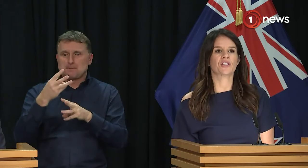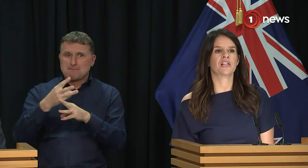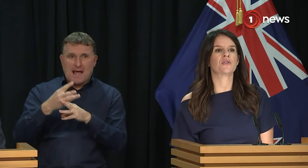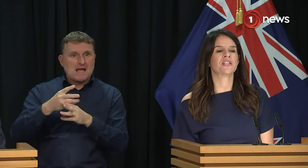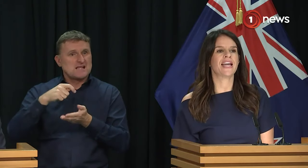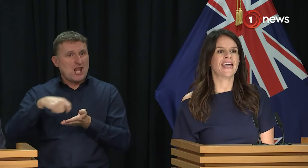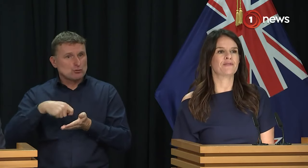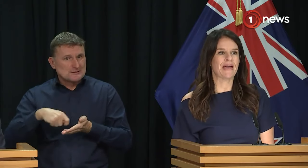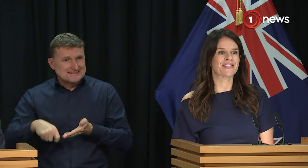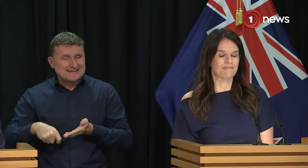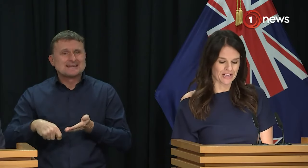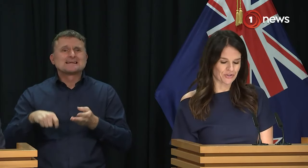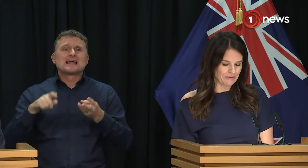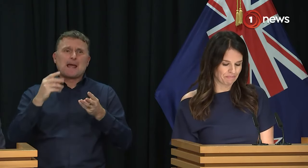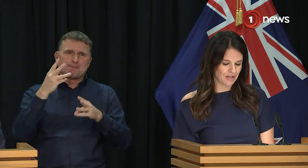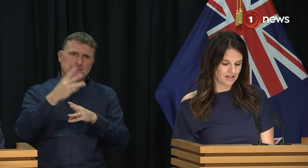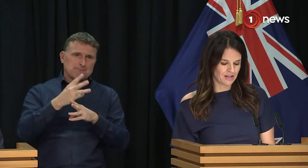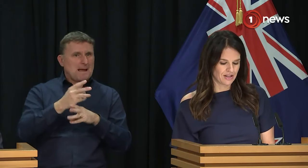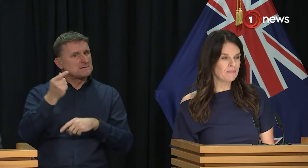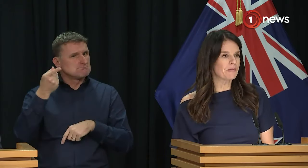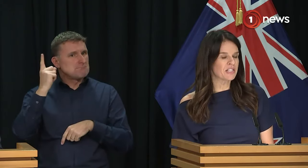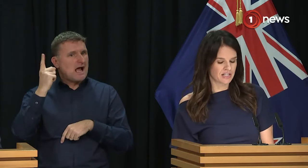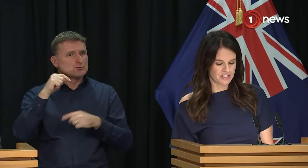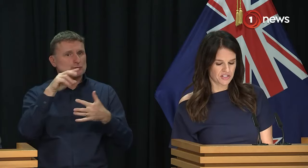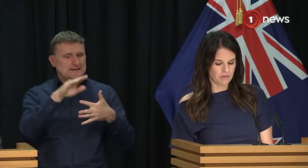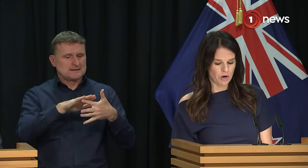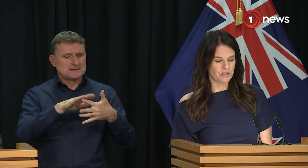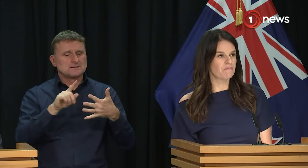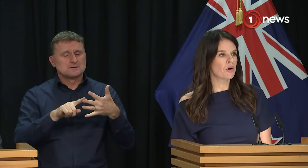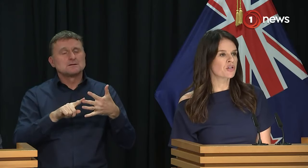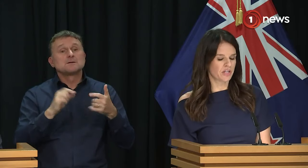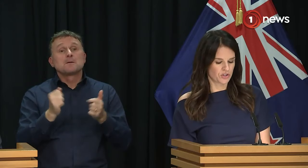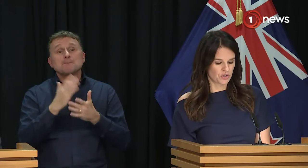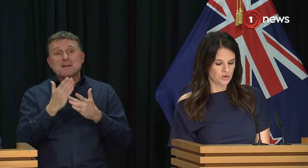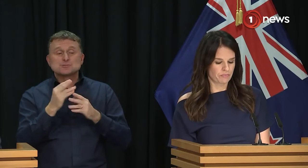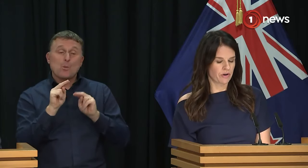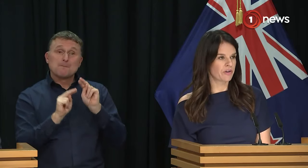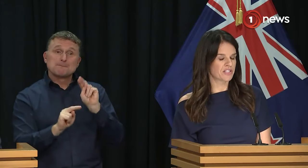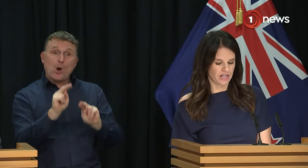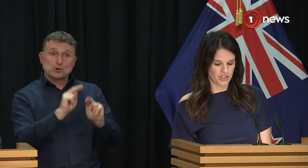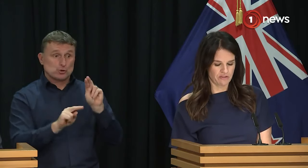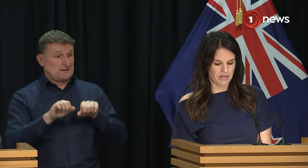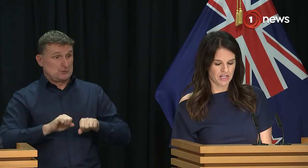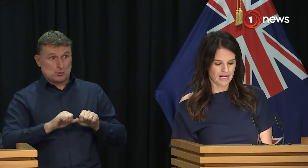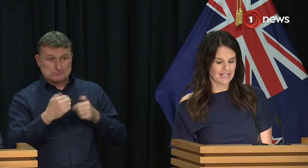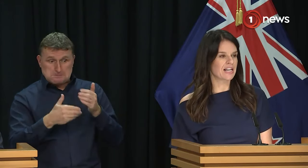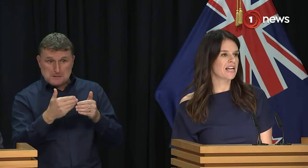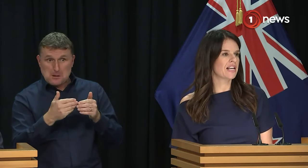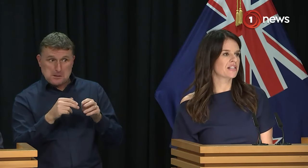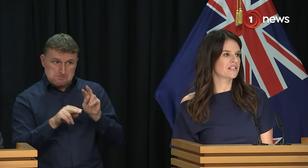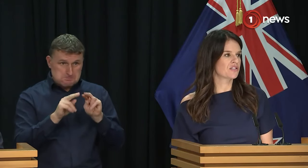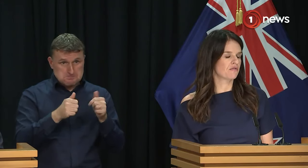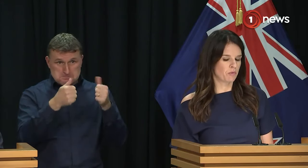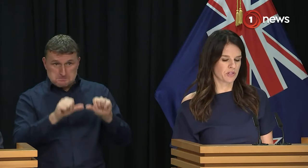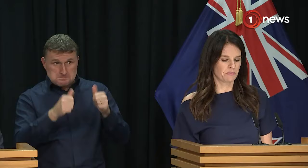the form of structured literacy and maths mastery, implementing consistent modes of monitoring student progress and achievement and